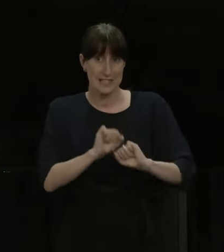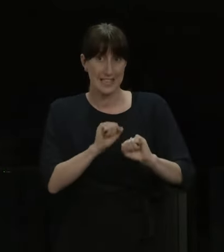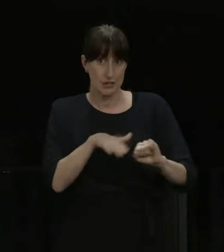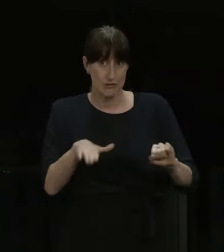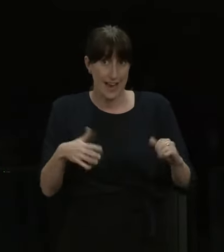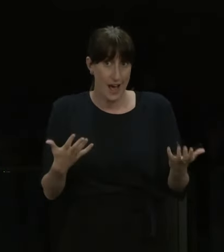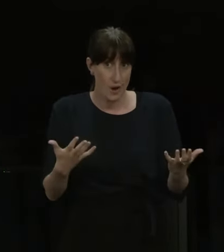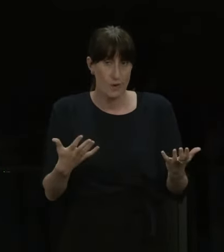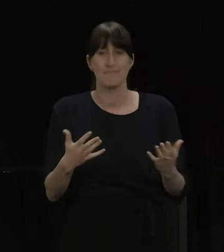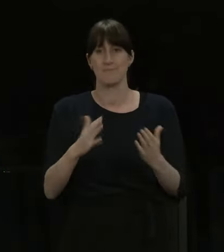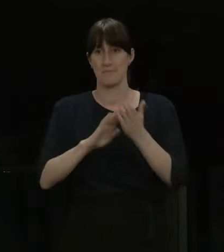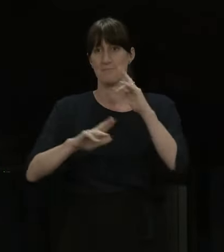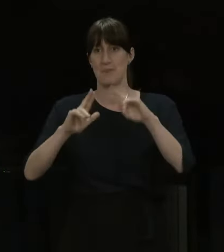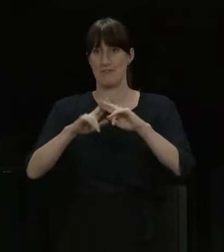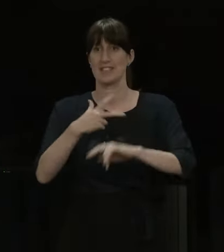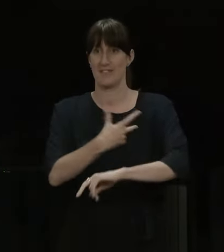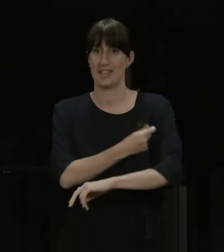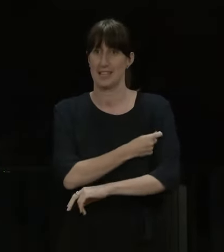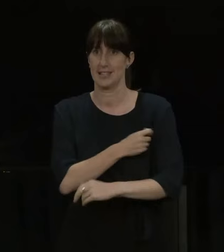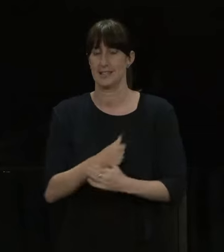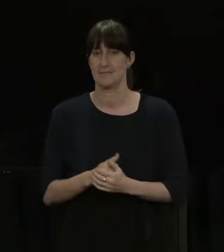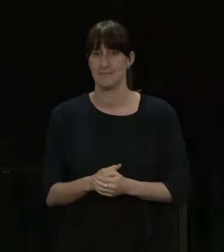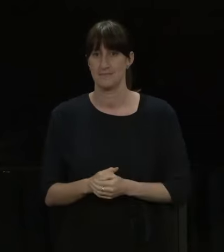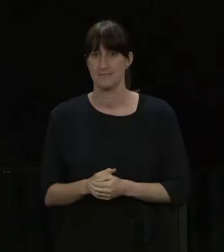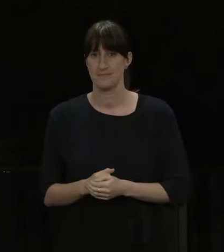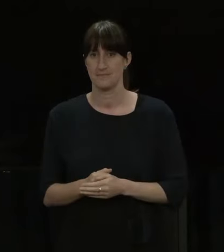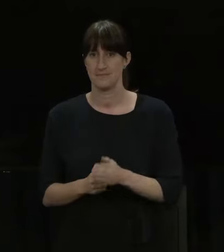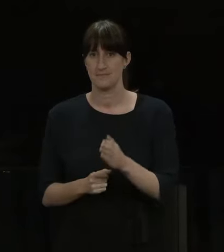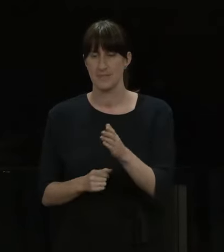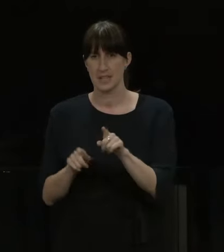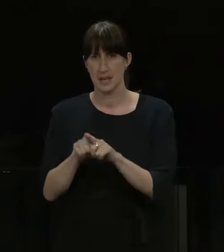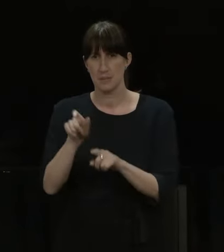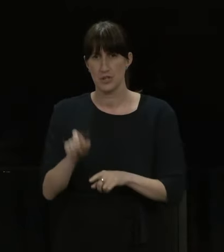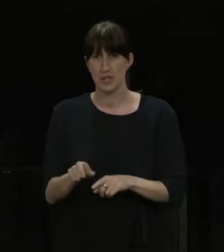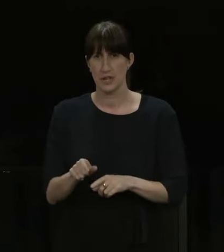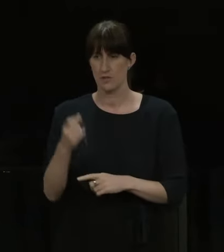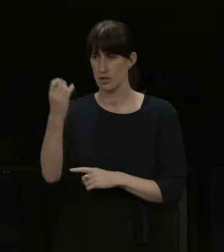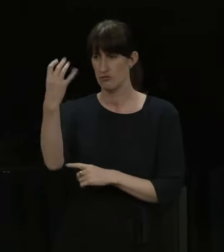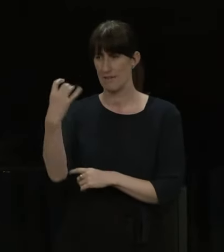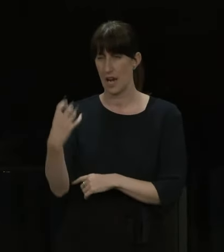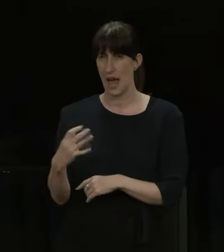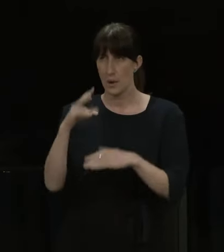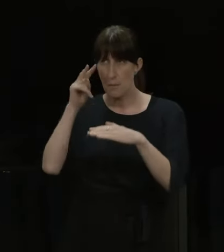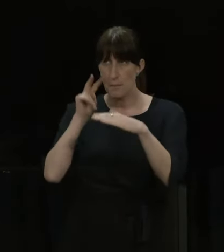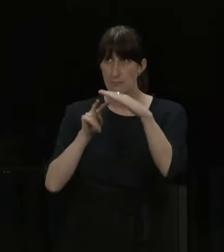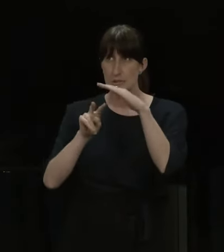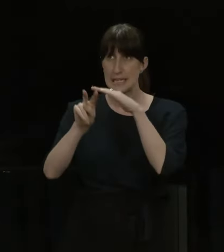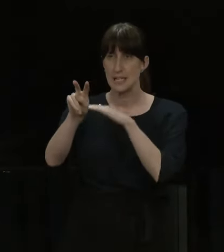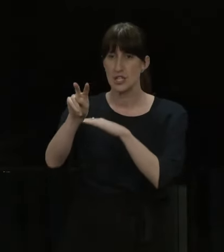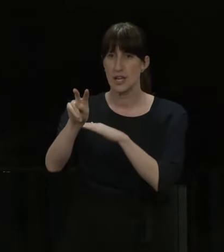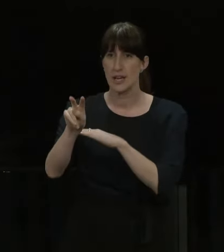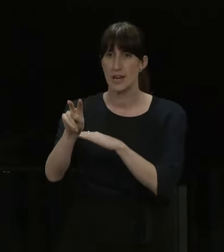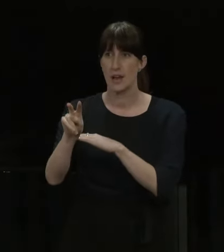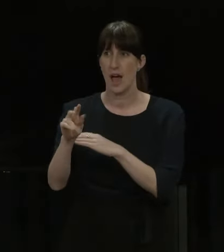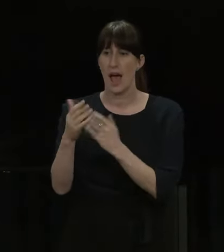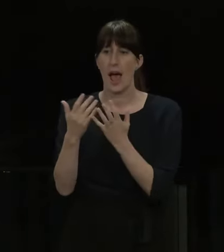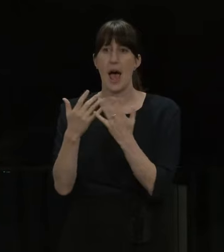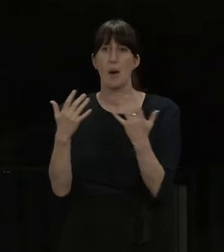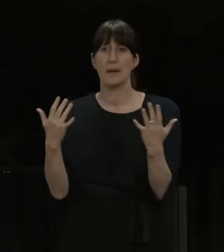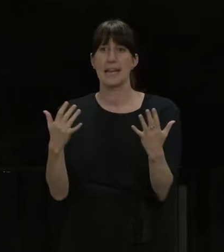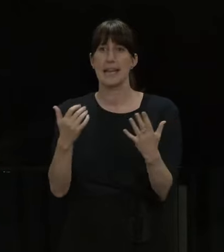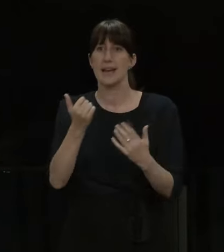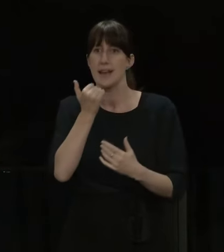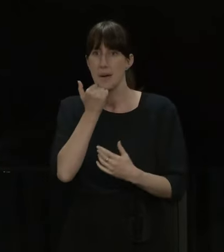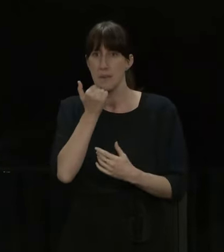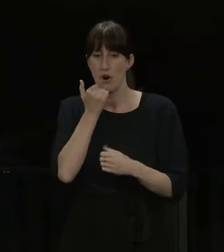households to be vaccinated. And then just on the modelling with the traffic light system, how many cases are you predicting could we